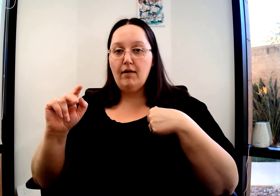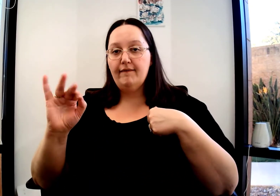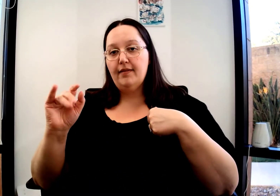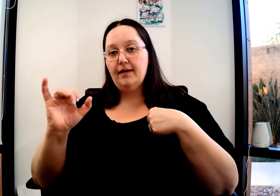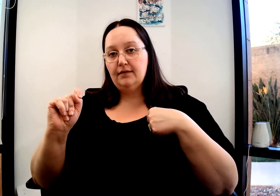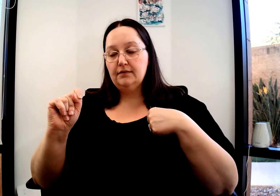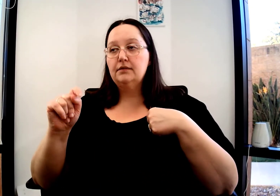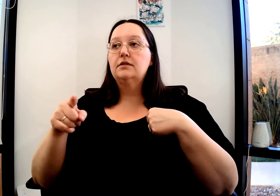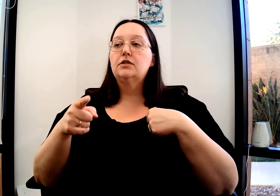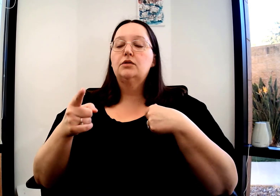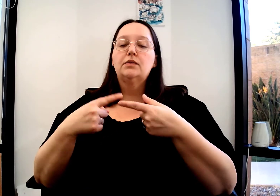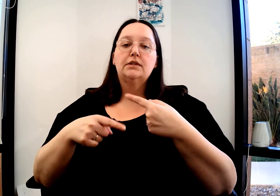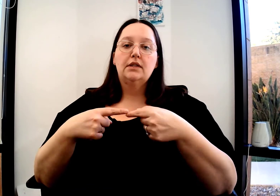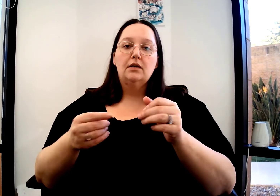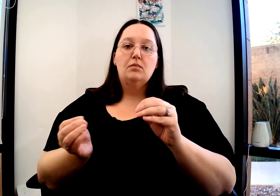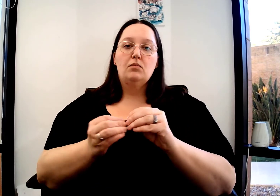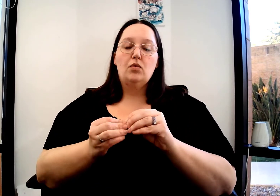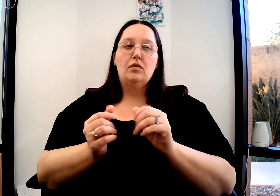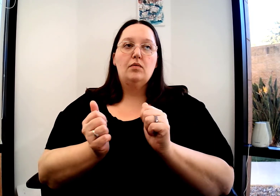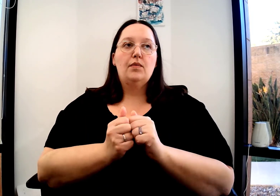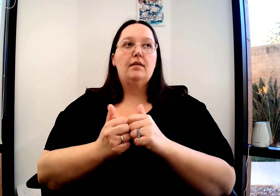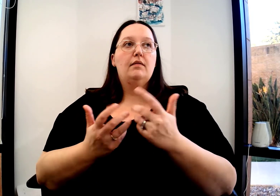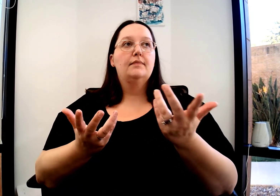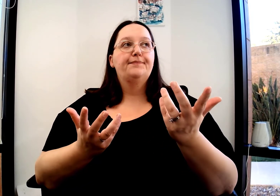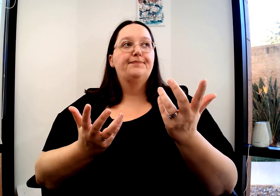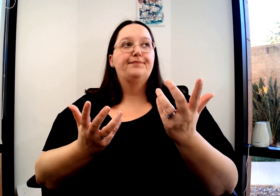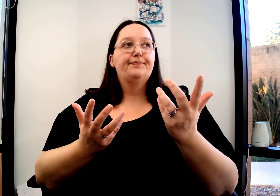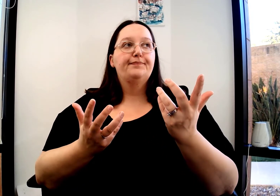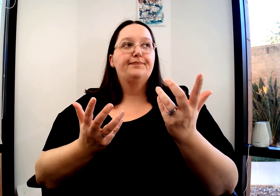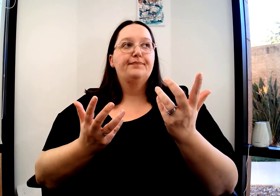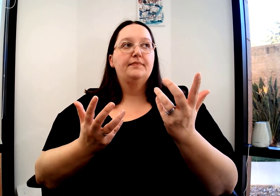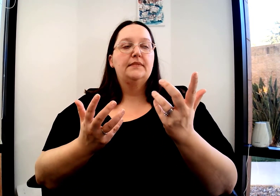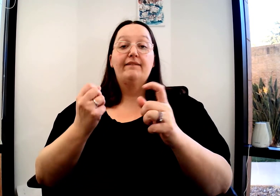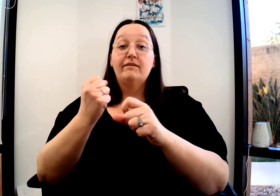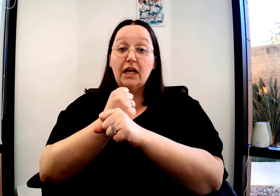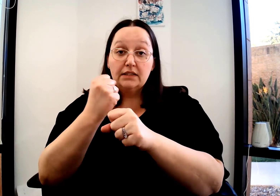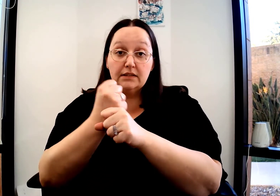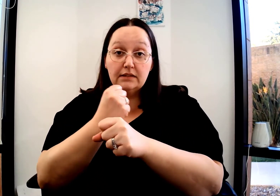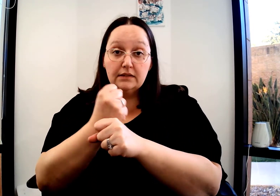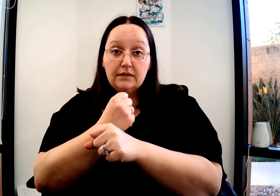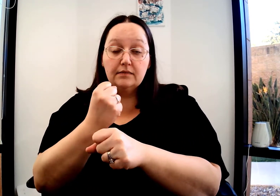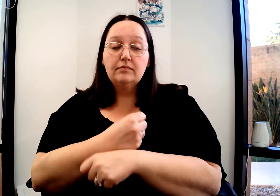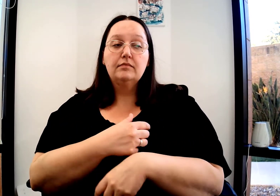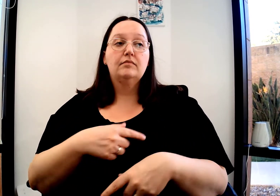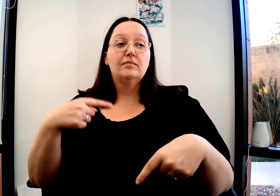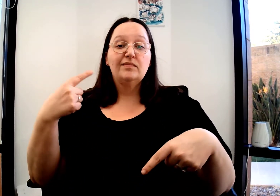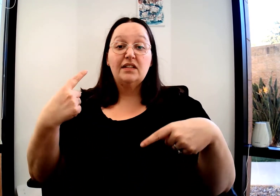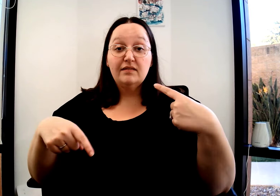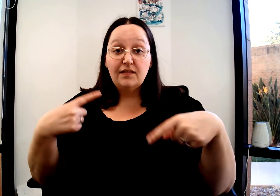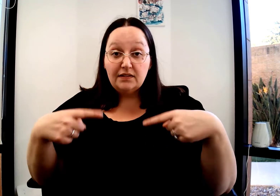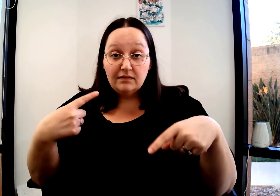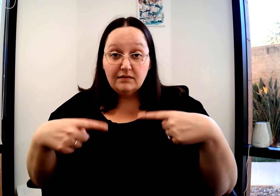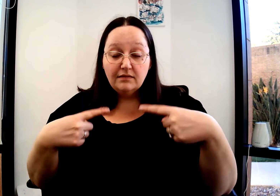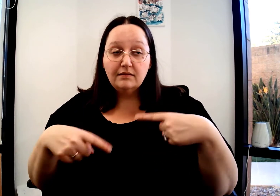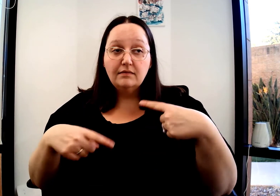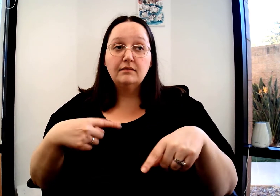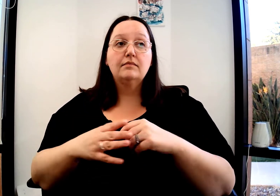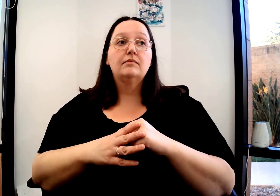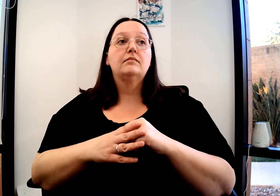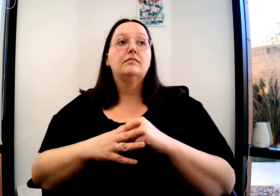Conflict. I have a conflict. This is more regarding what the conflict is. Is it a fight? Is it an argument?